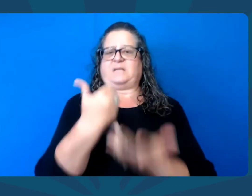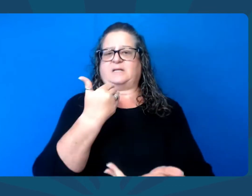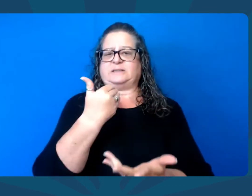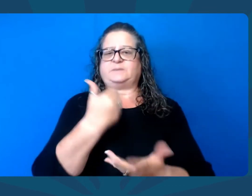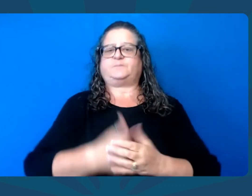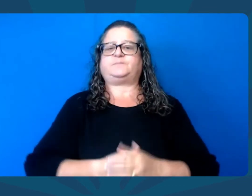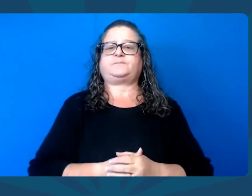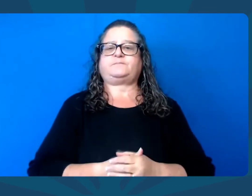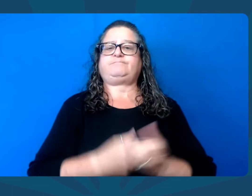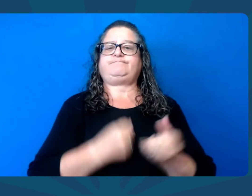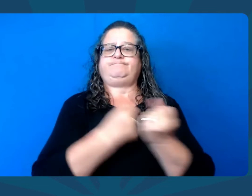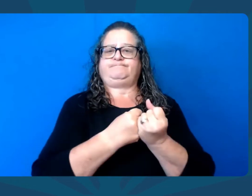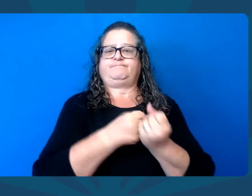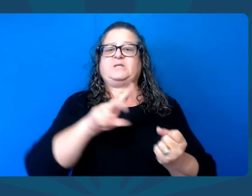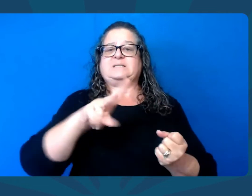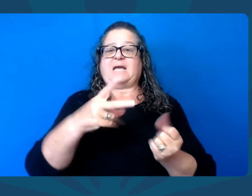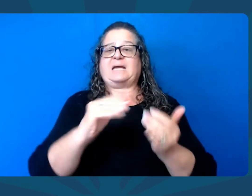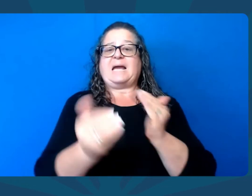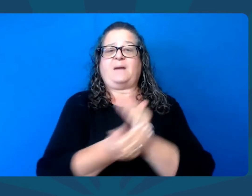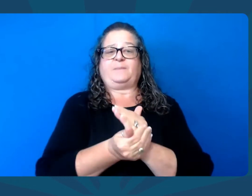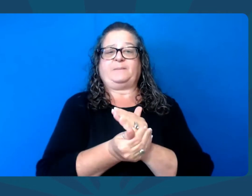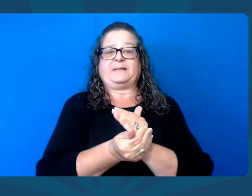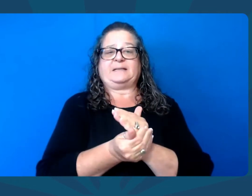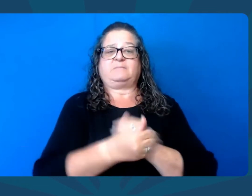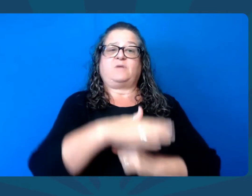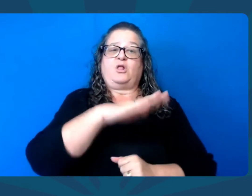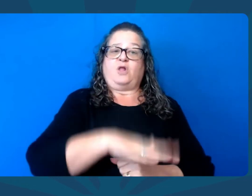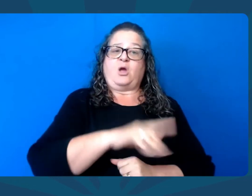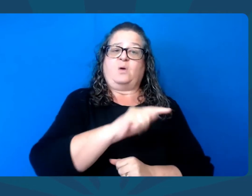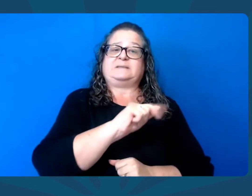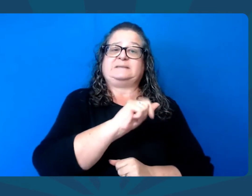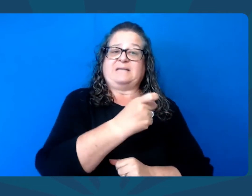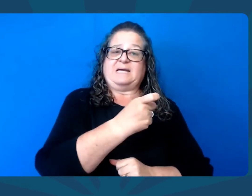election integrity, and transparency measures,